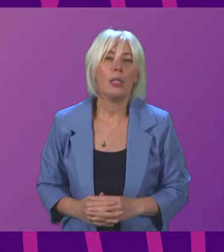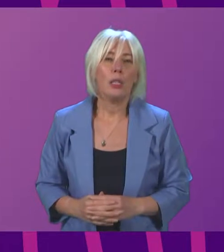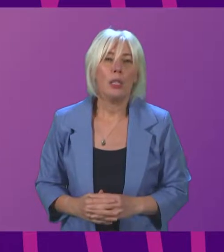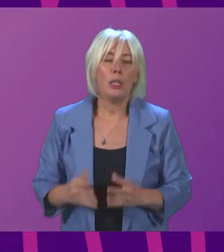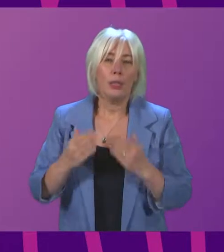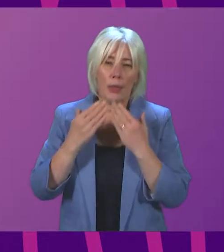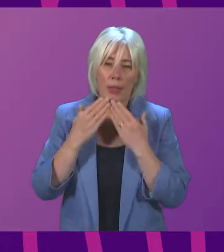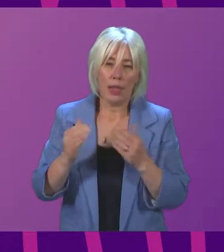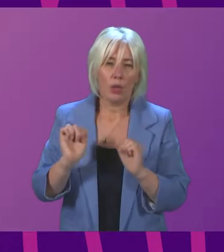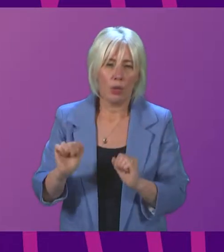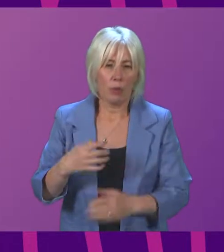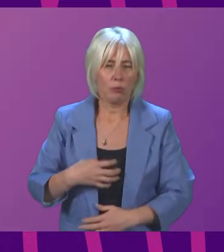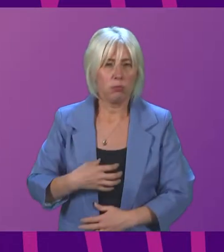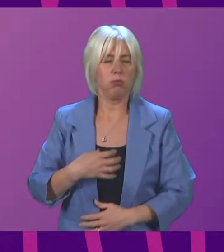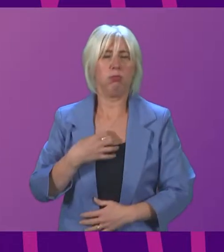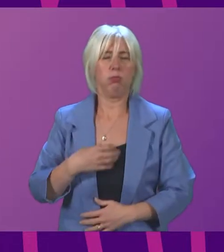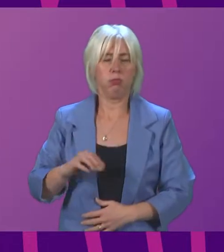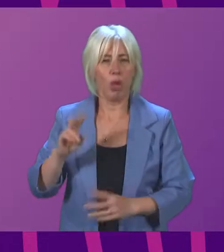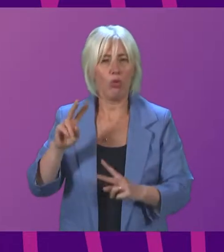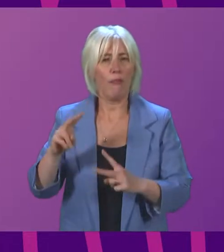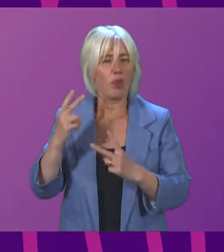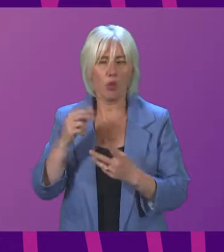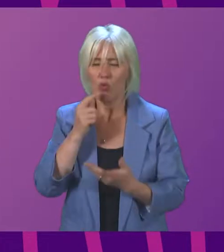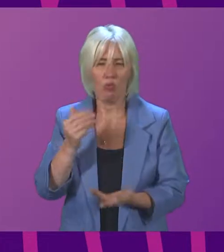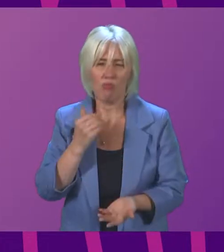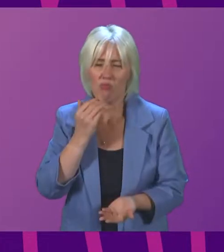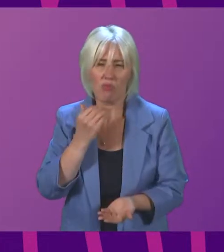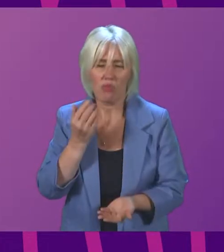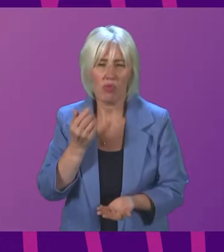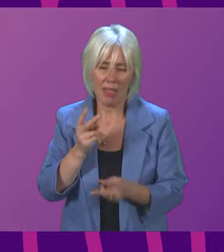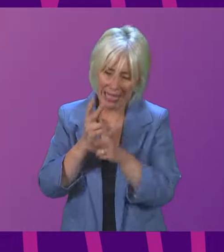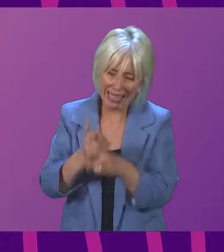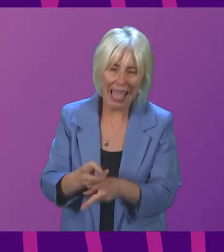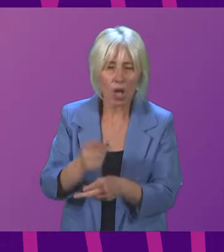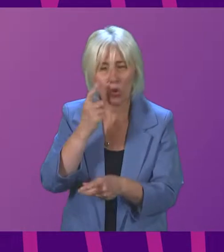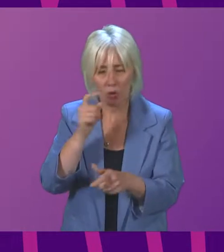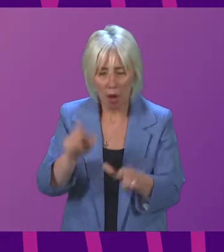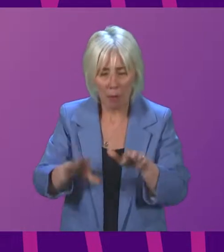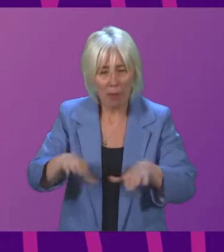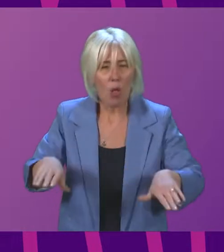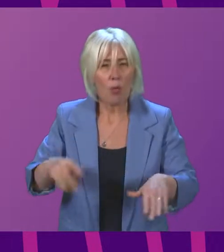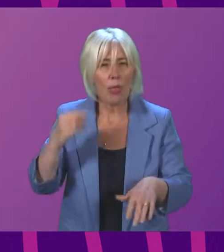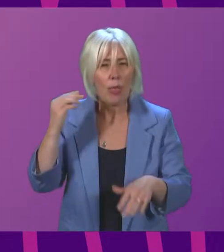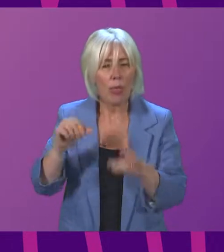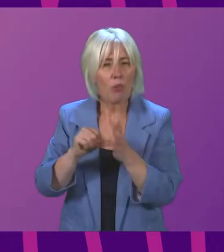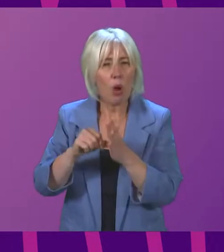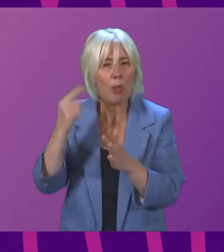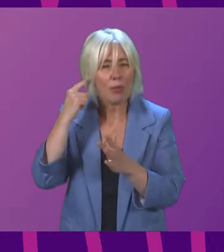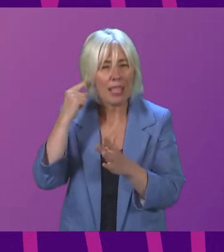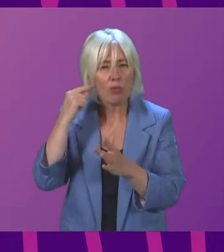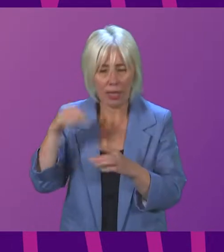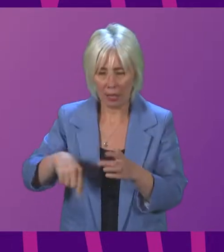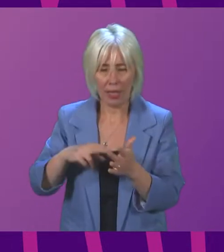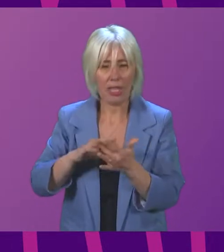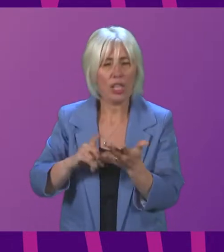The shocking review reveals the completely inadequate level of care given to youngsters with hearing difficulties in NHS Lothian.